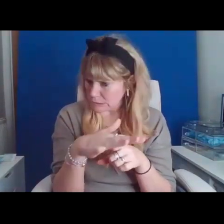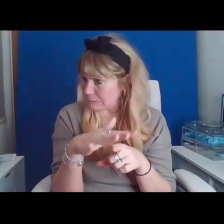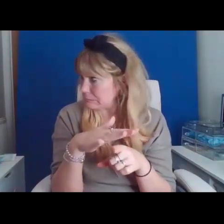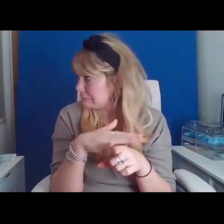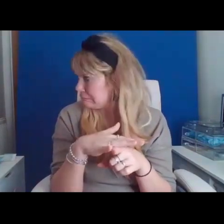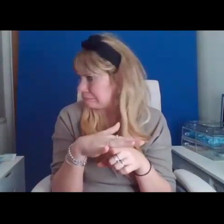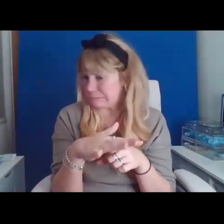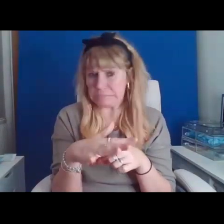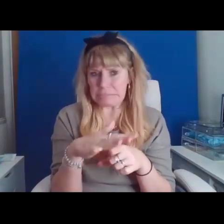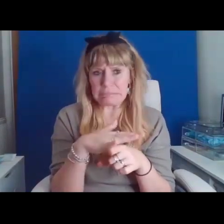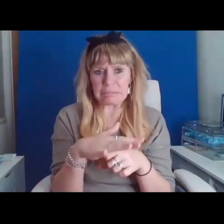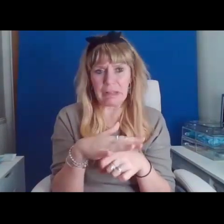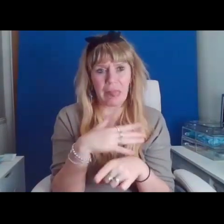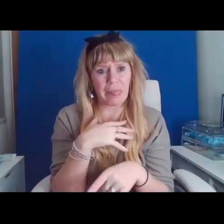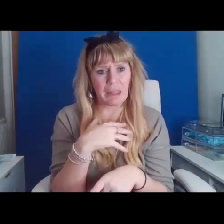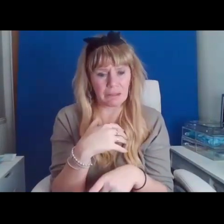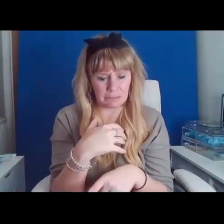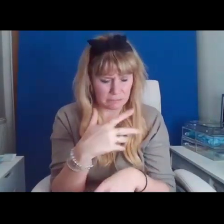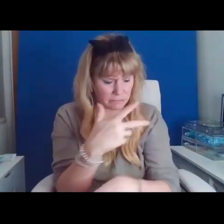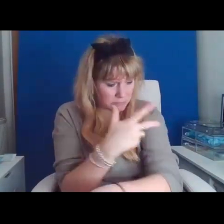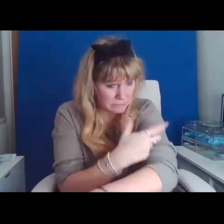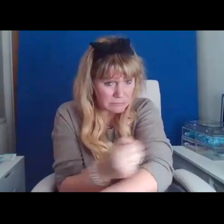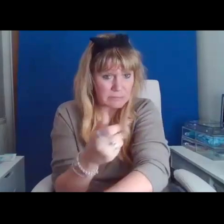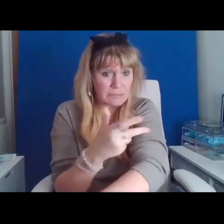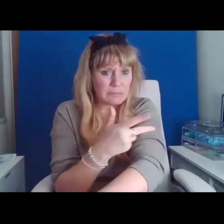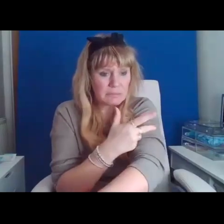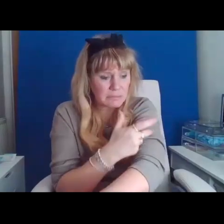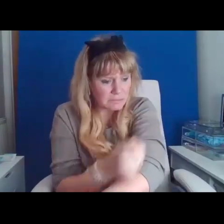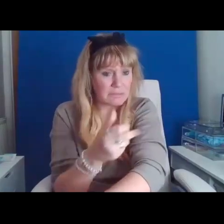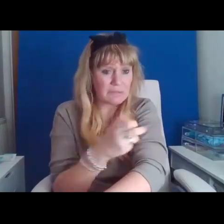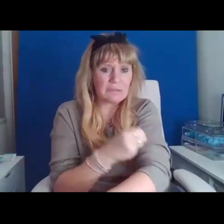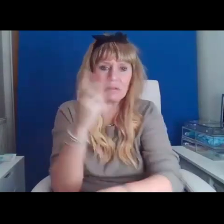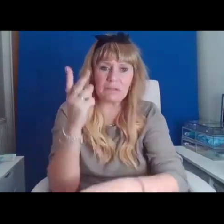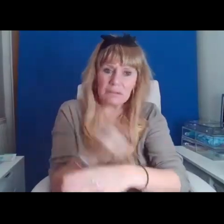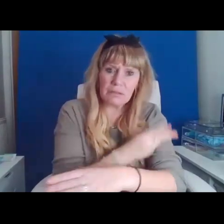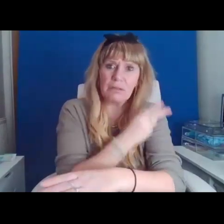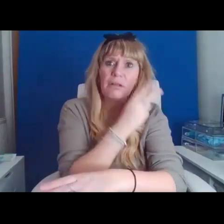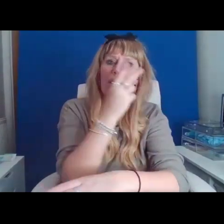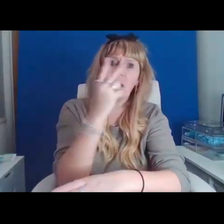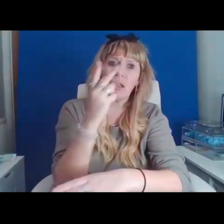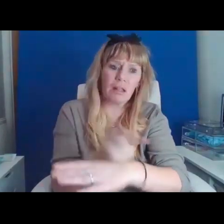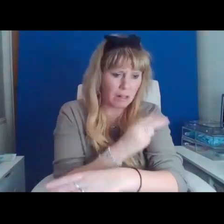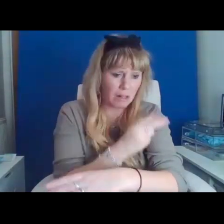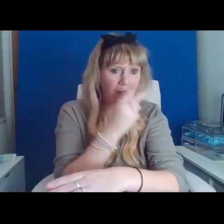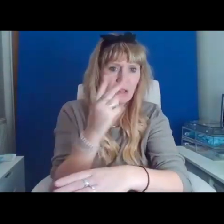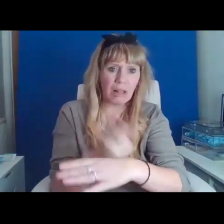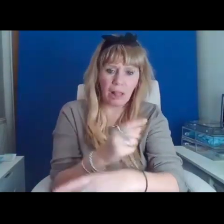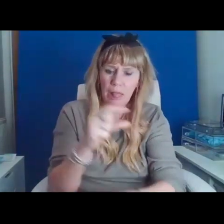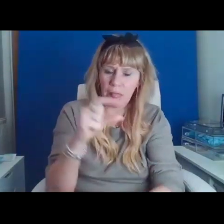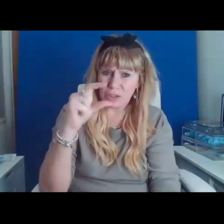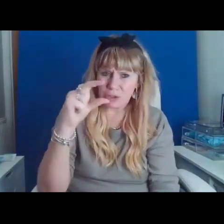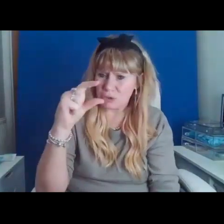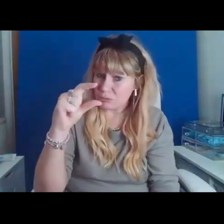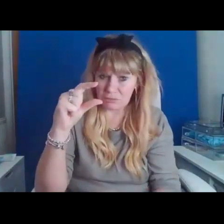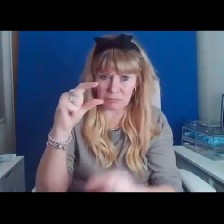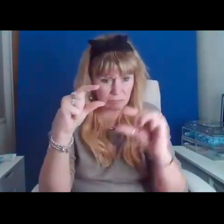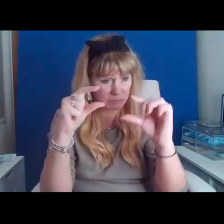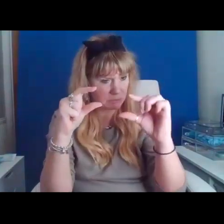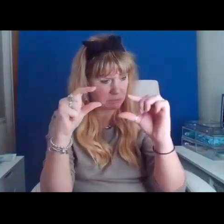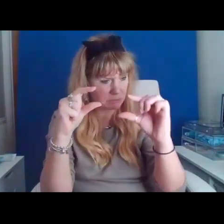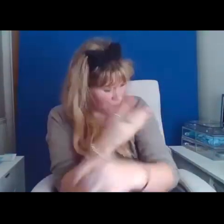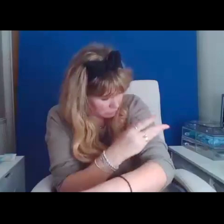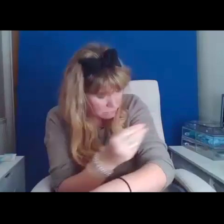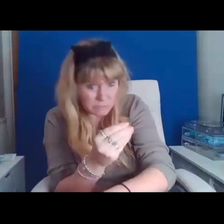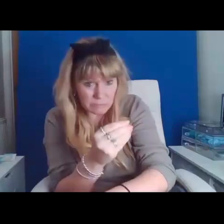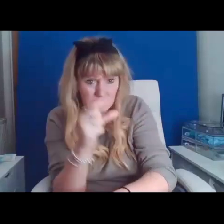They took it repeatedly ad infinitum. The tubes were tiny capsuled vacuums. The